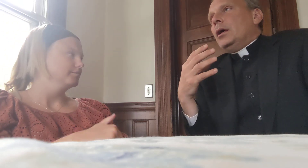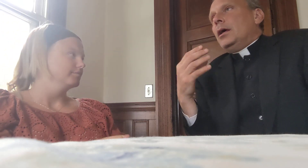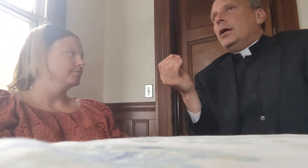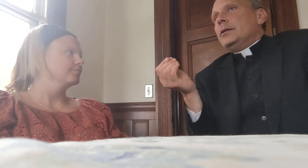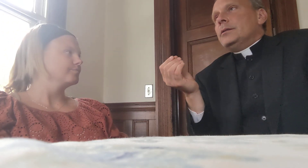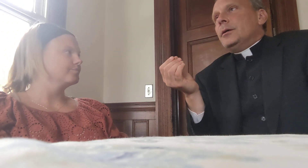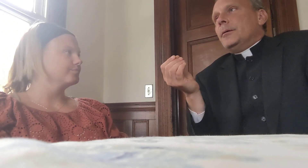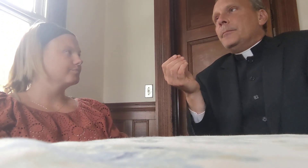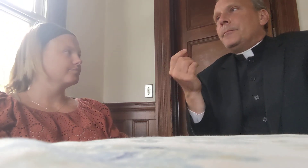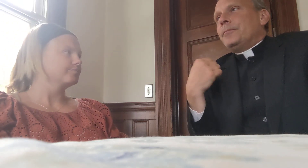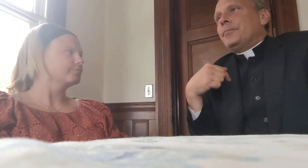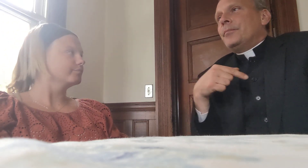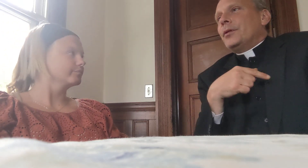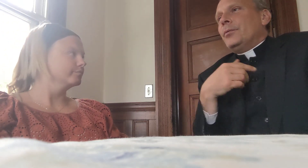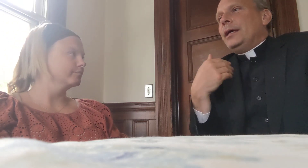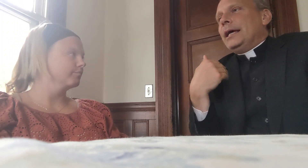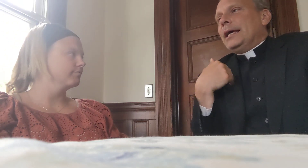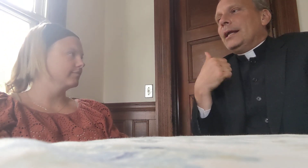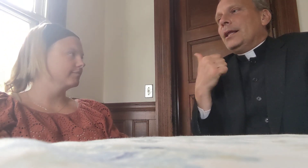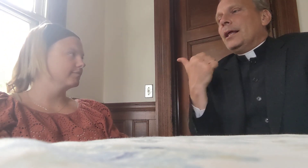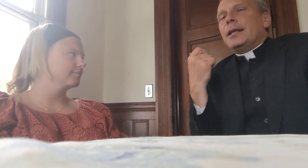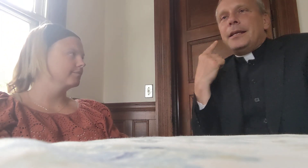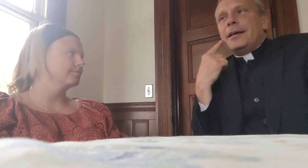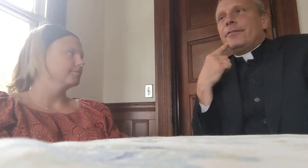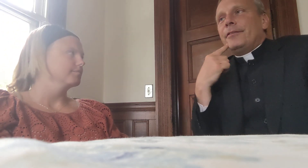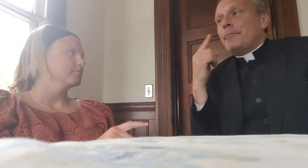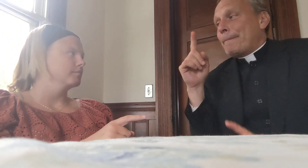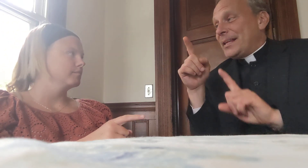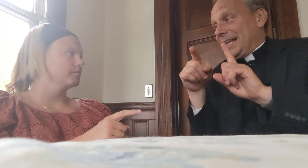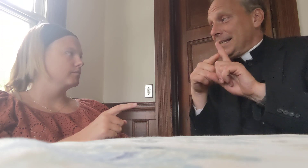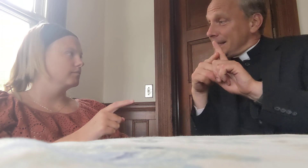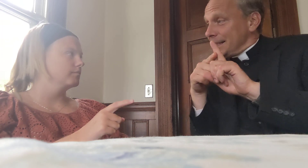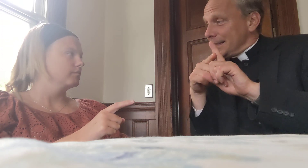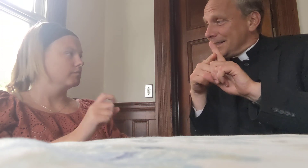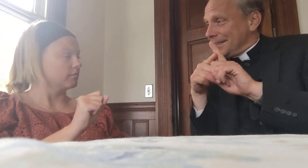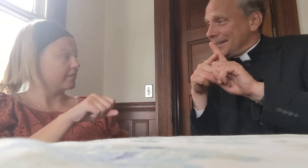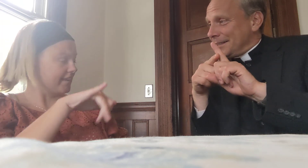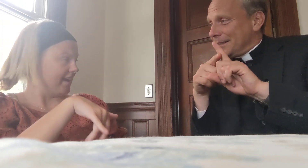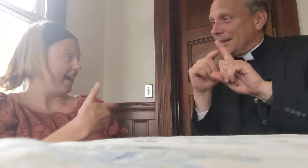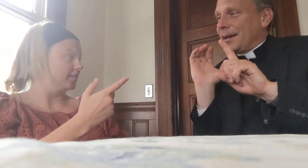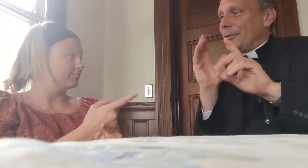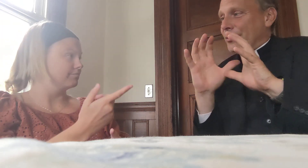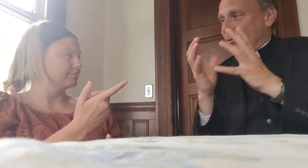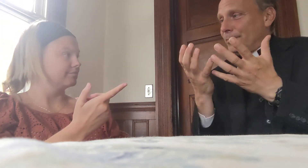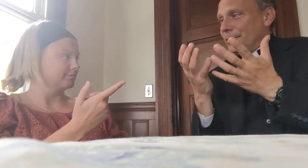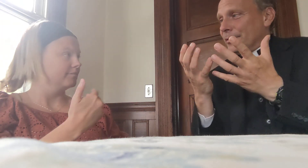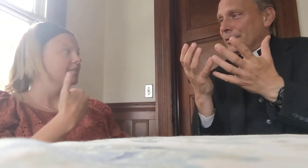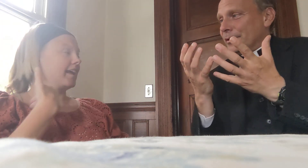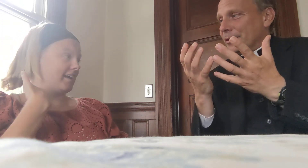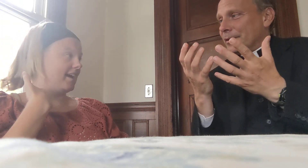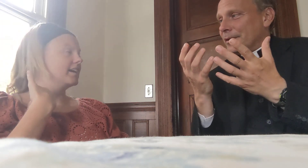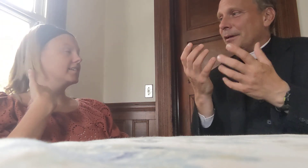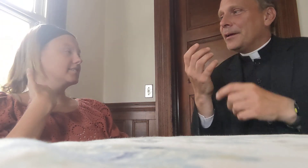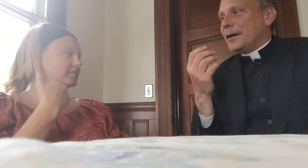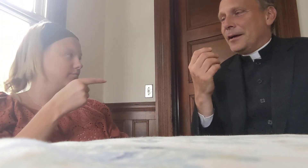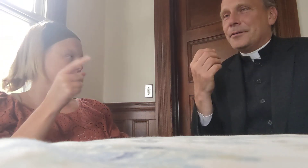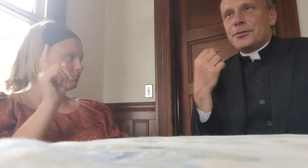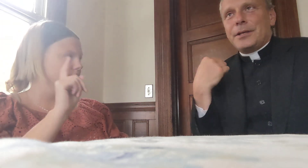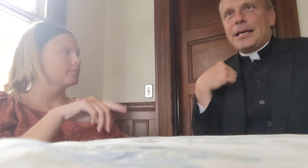and, um, we had a lot of deaf plus, our group, uh, so, we